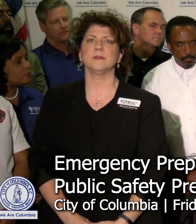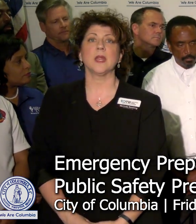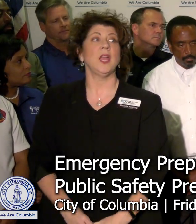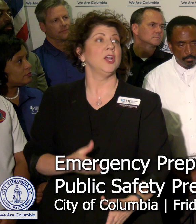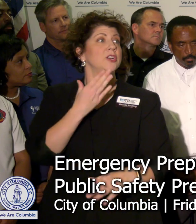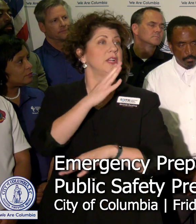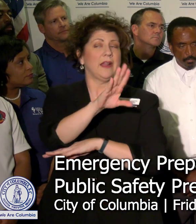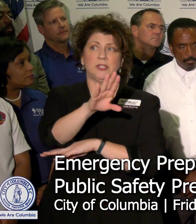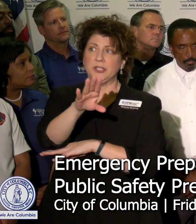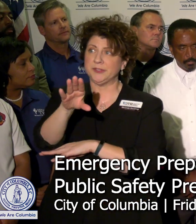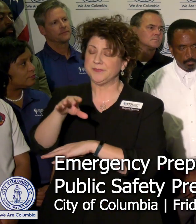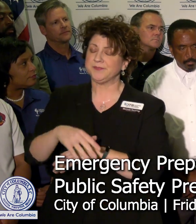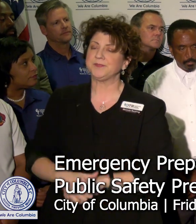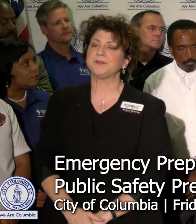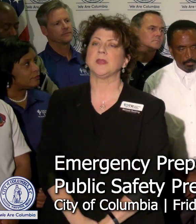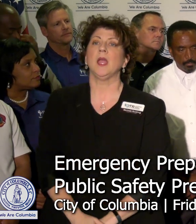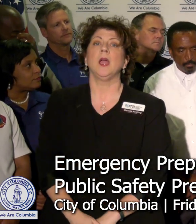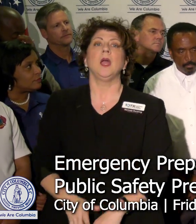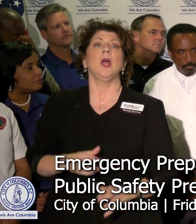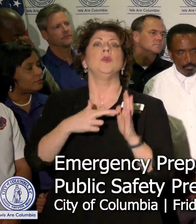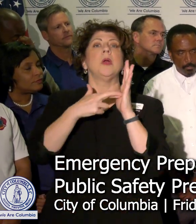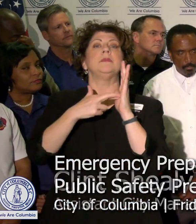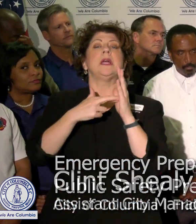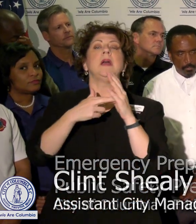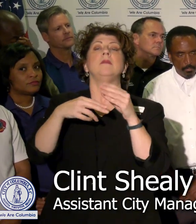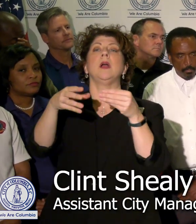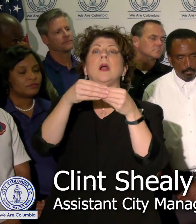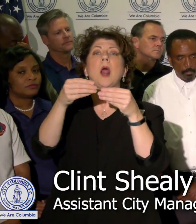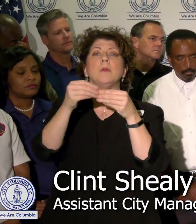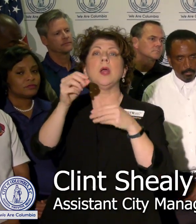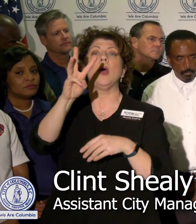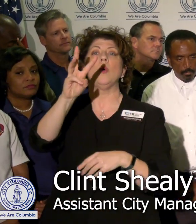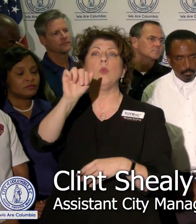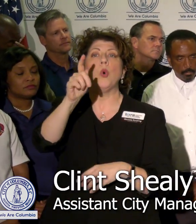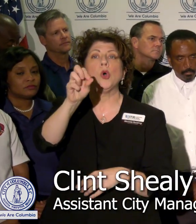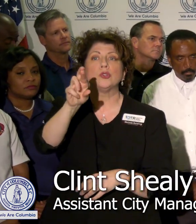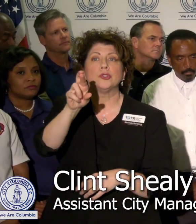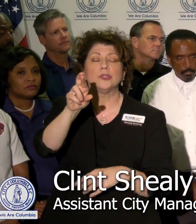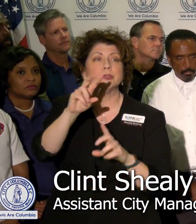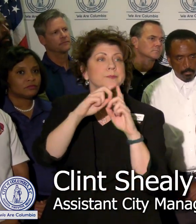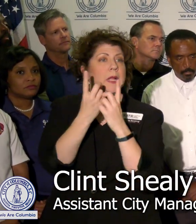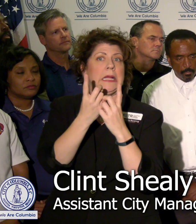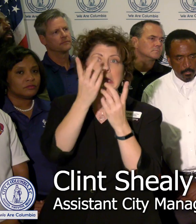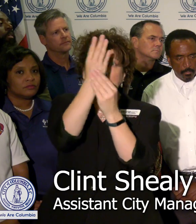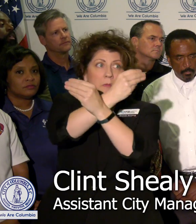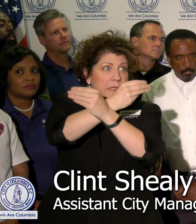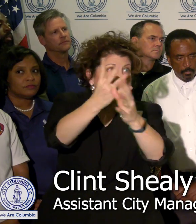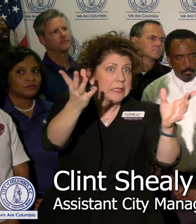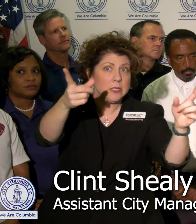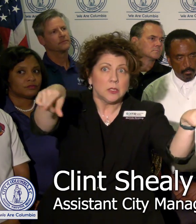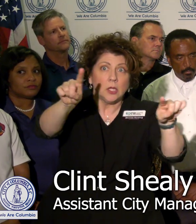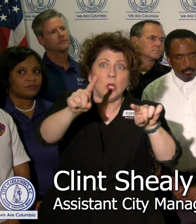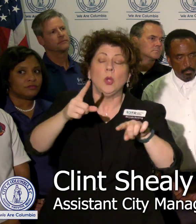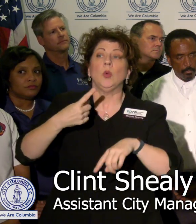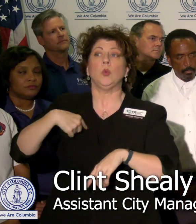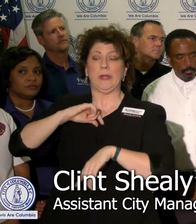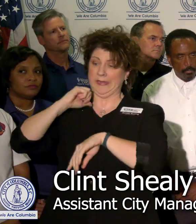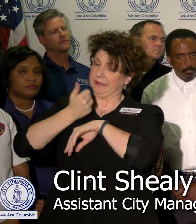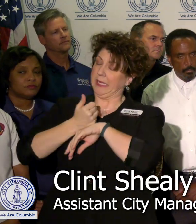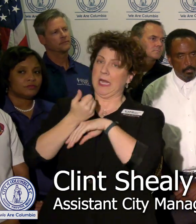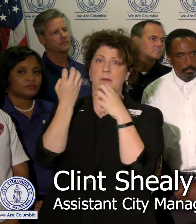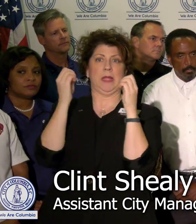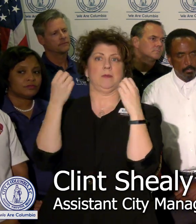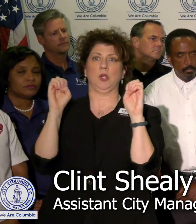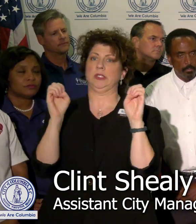Good afternoon. On behalf of Columbia Water, I want to just let our customers know that we have implemented our emergency